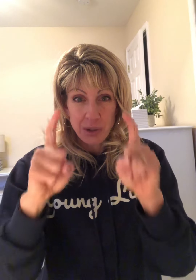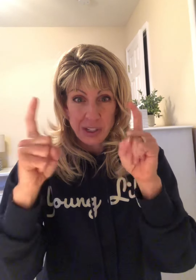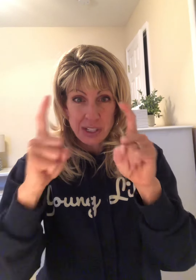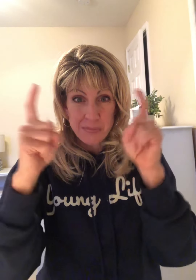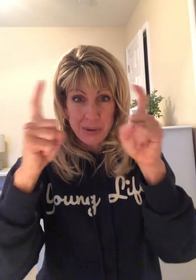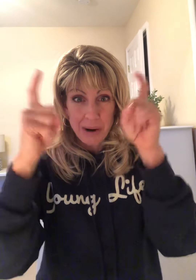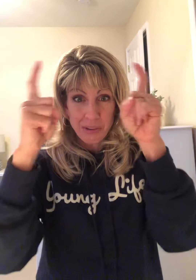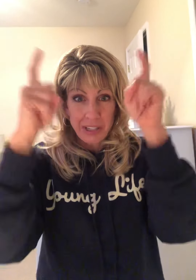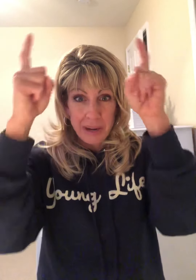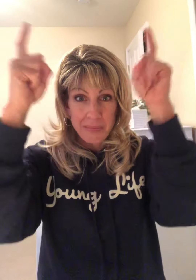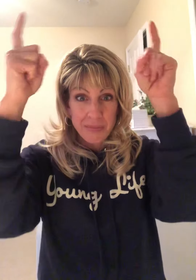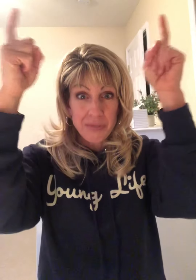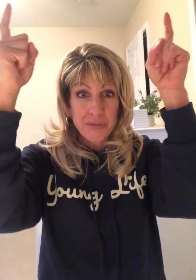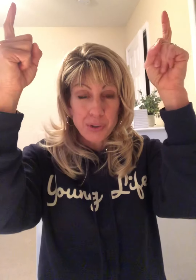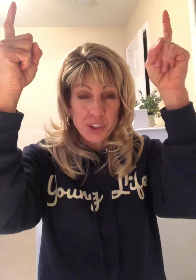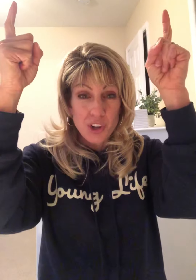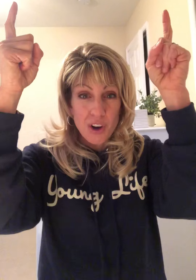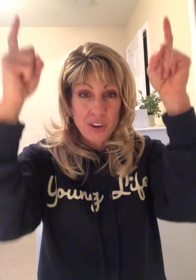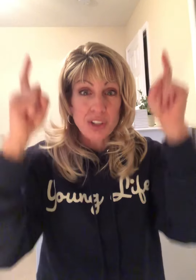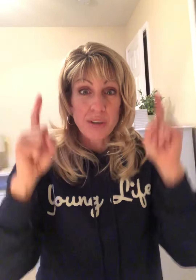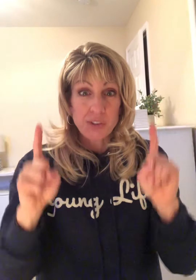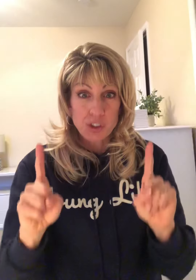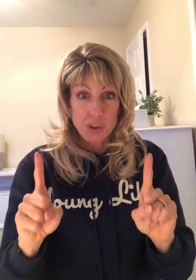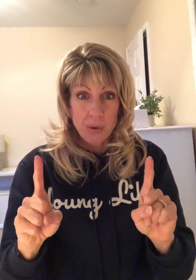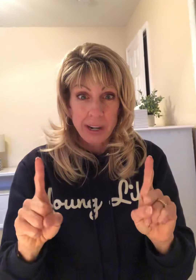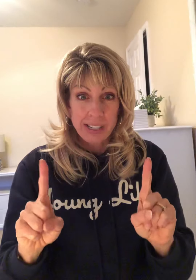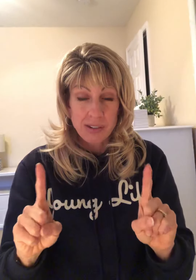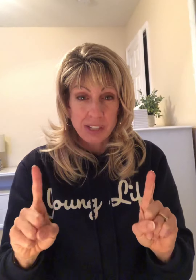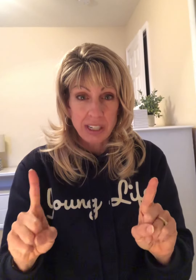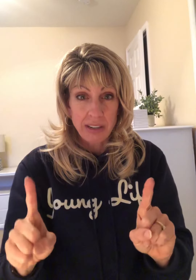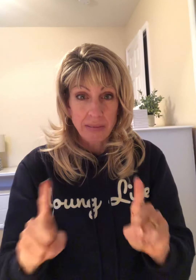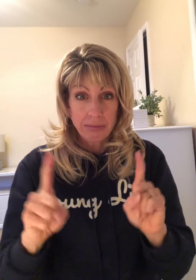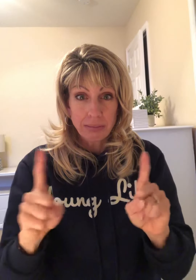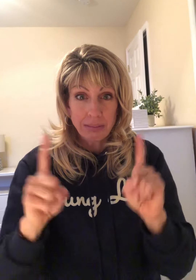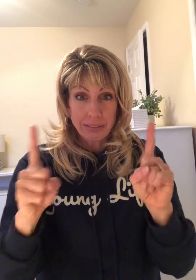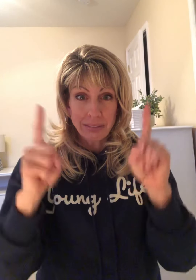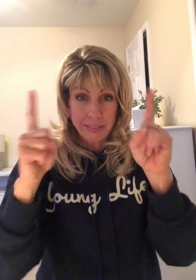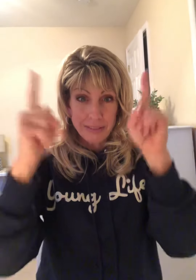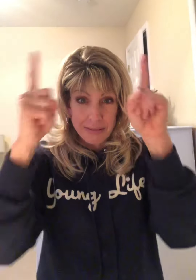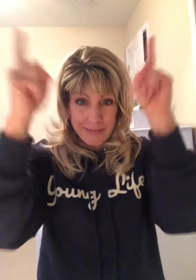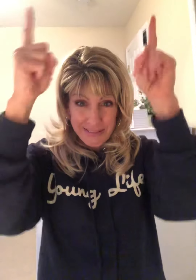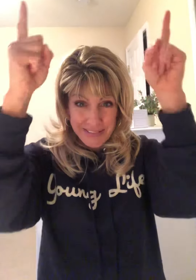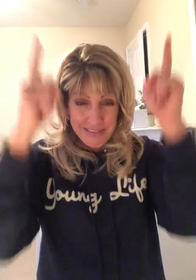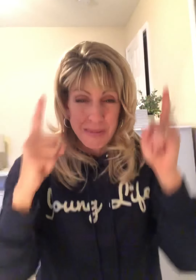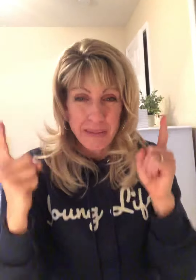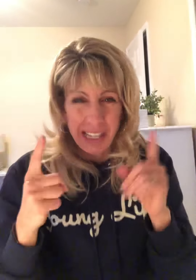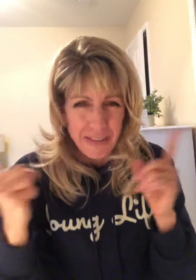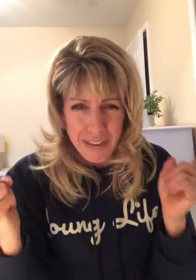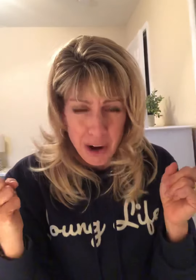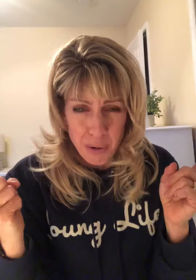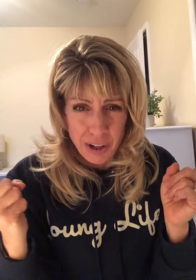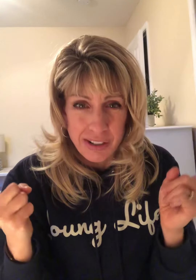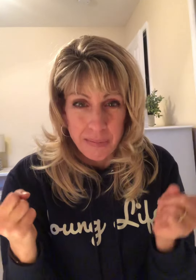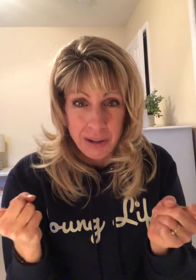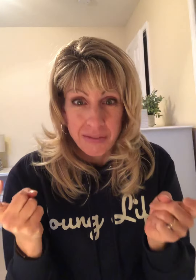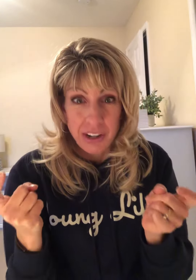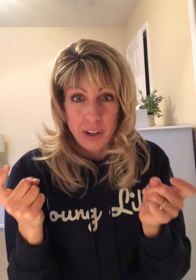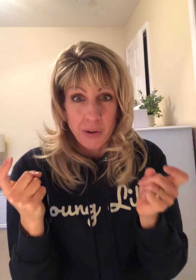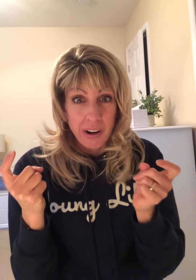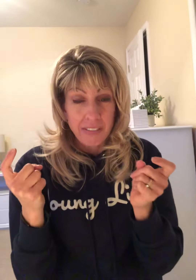going to spiral it up for songs of joy. So it's going to go maybe like a firework or something fun going off.